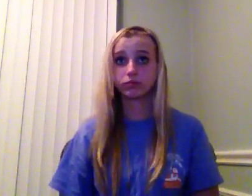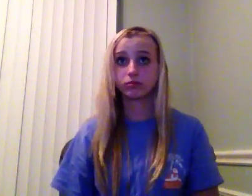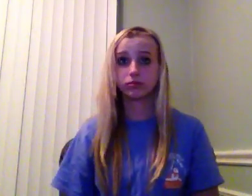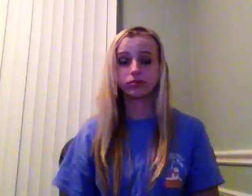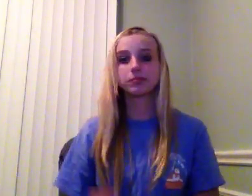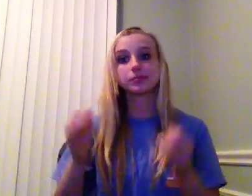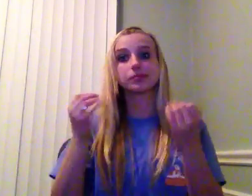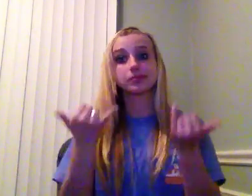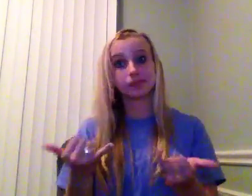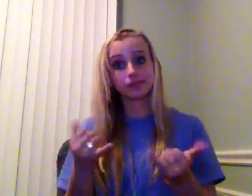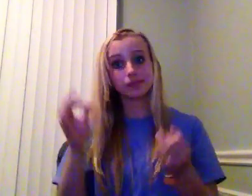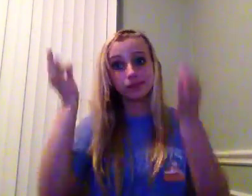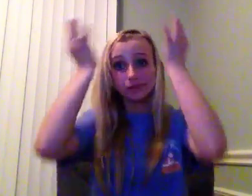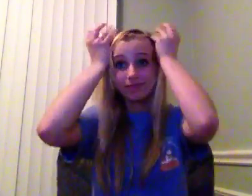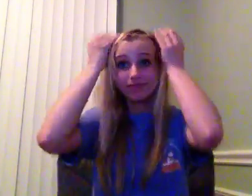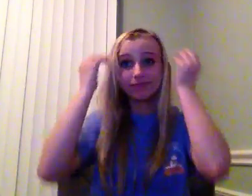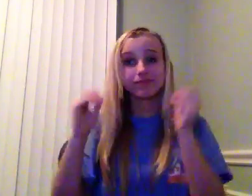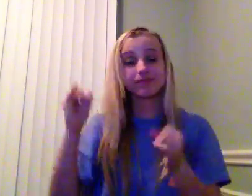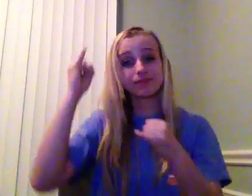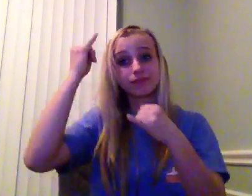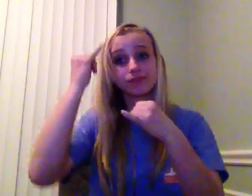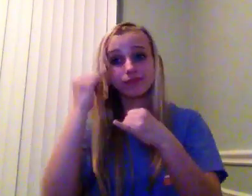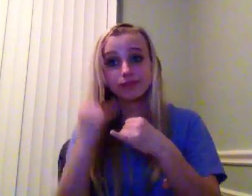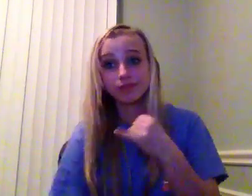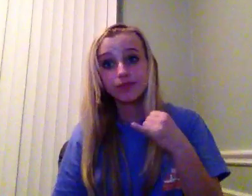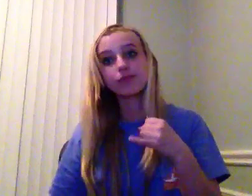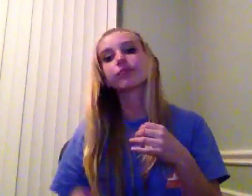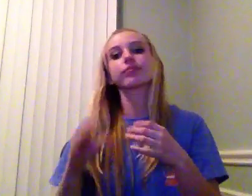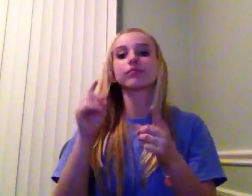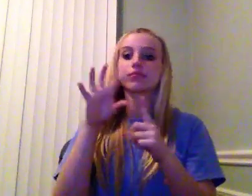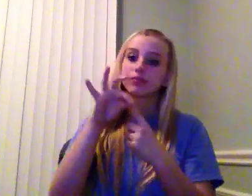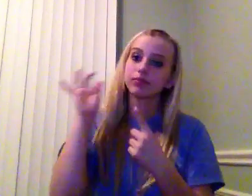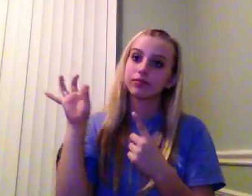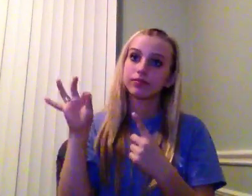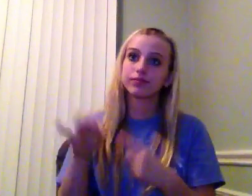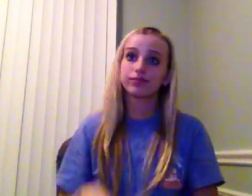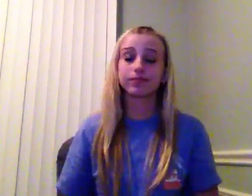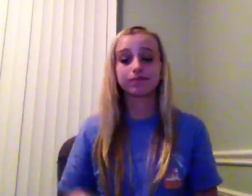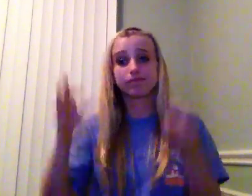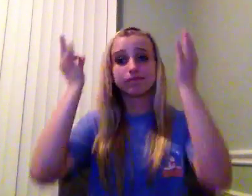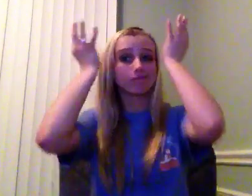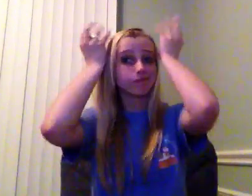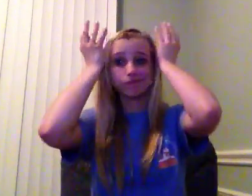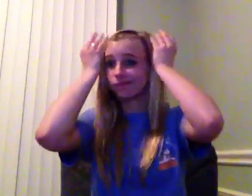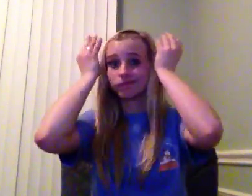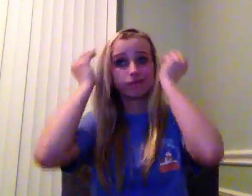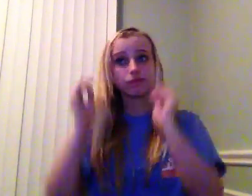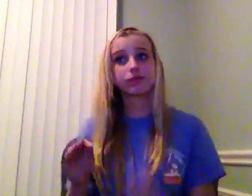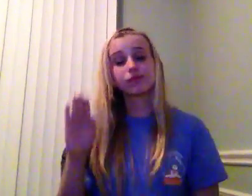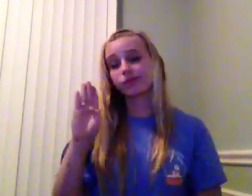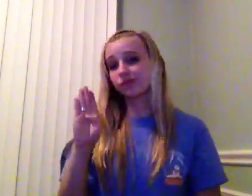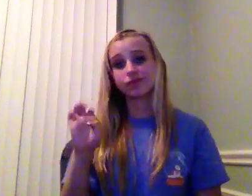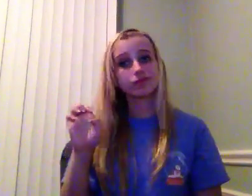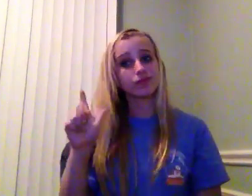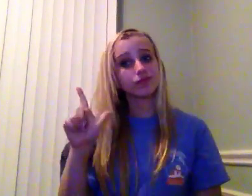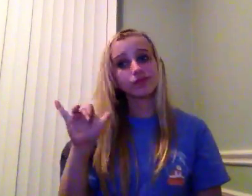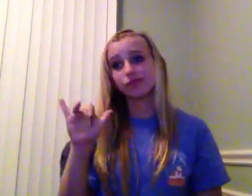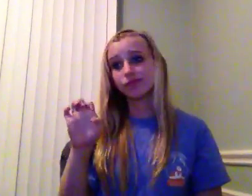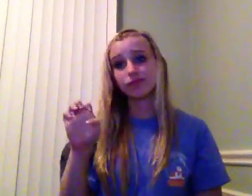Now bunny Fufu this is your last chance. Bunny Fufu didn't believe the good